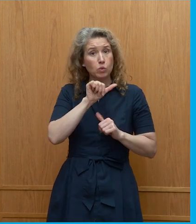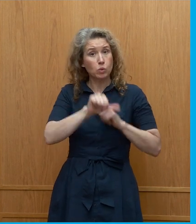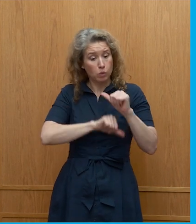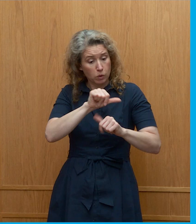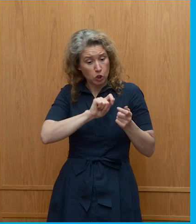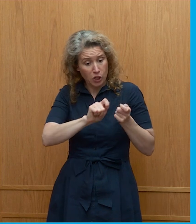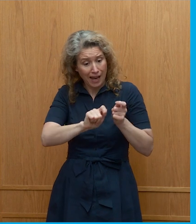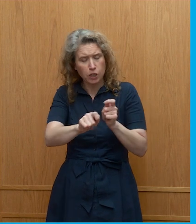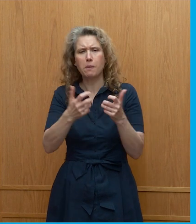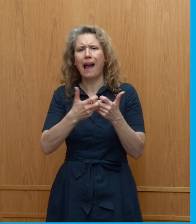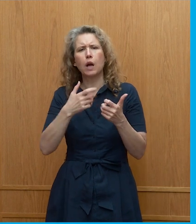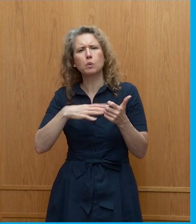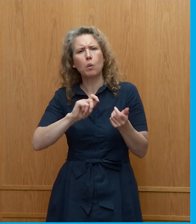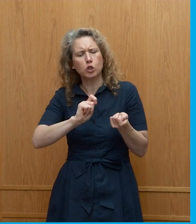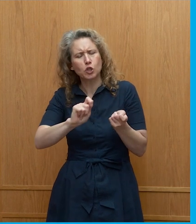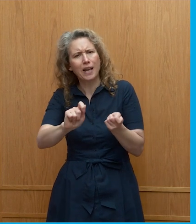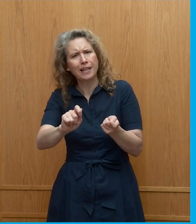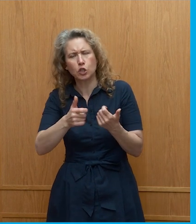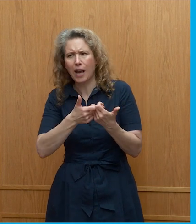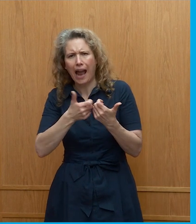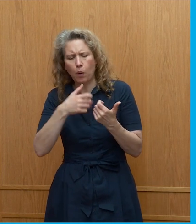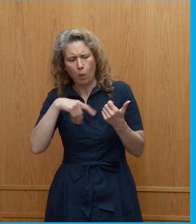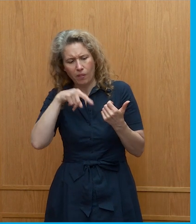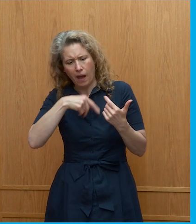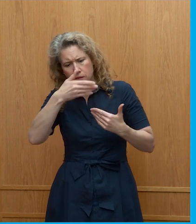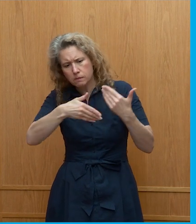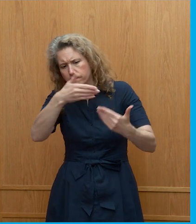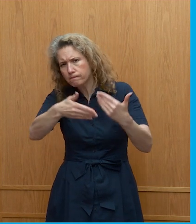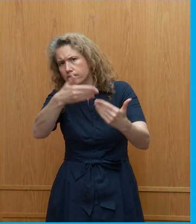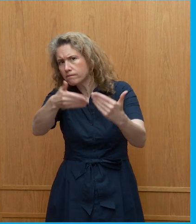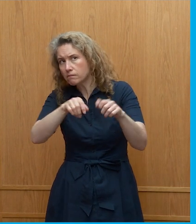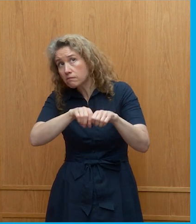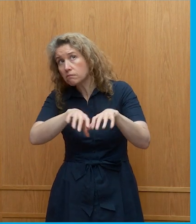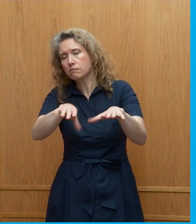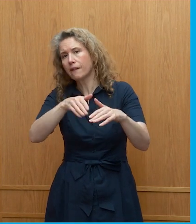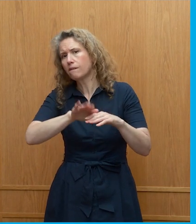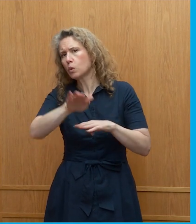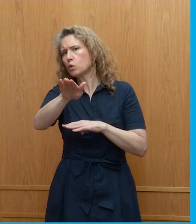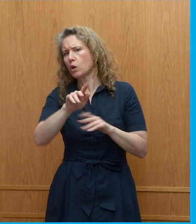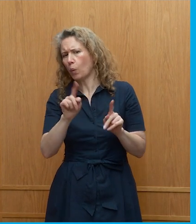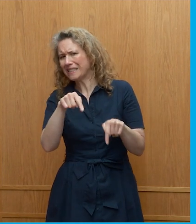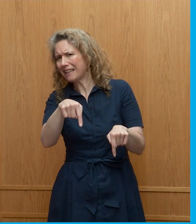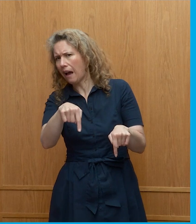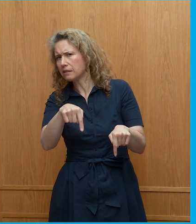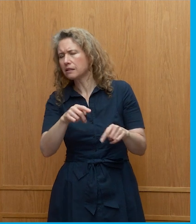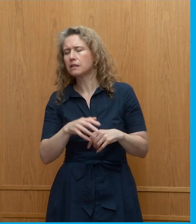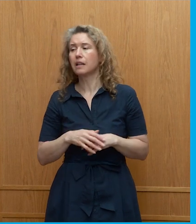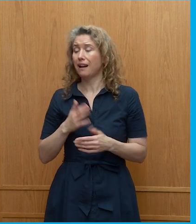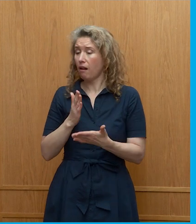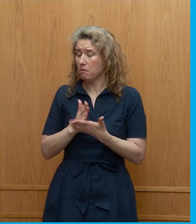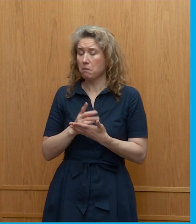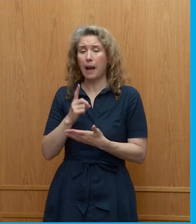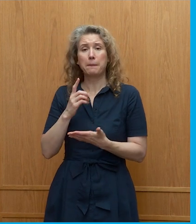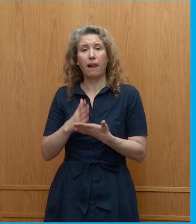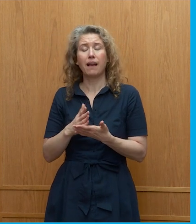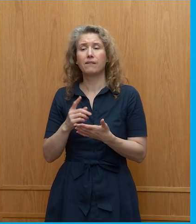we want that to pan out uh in into that future that we can create and i i genuinely believe that